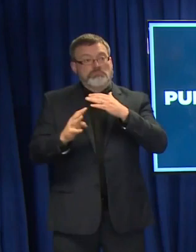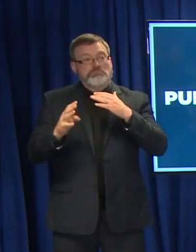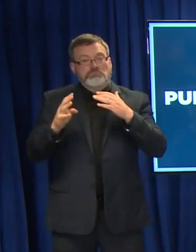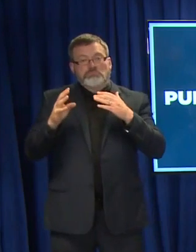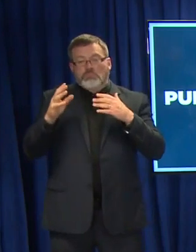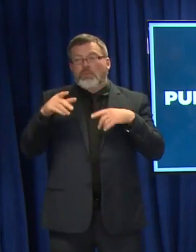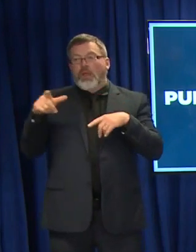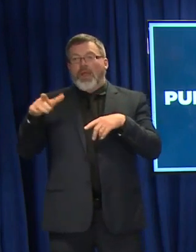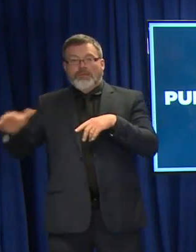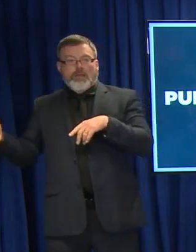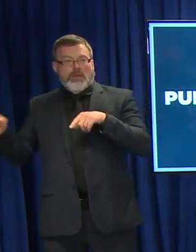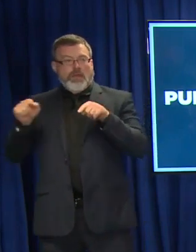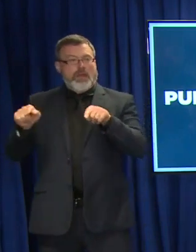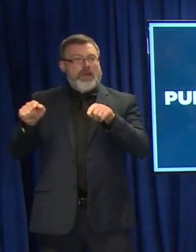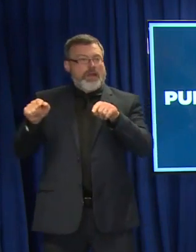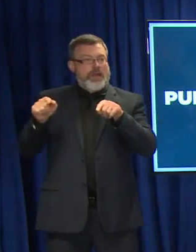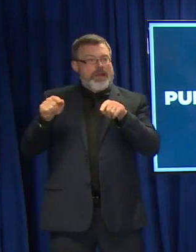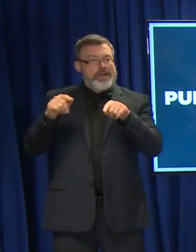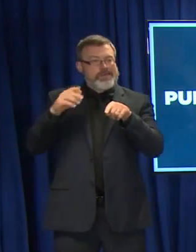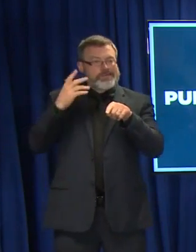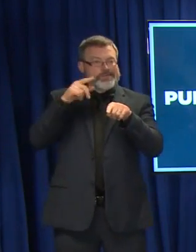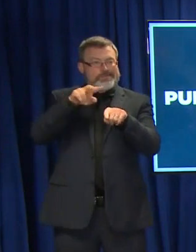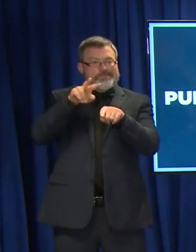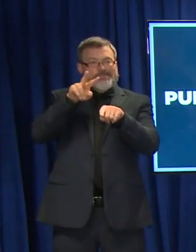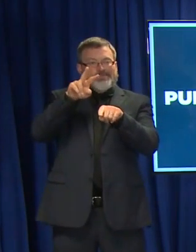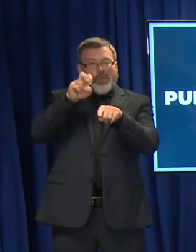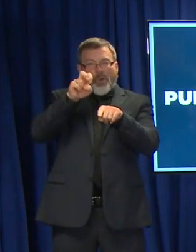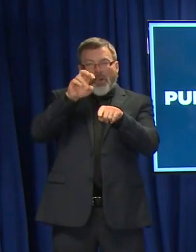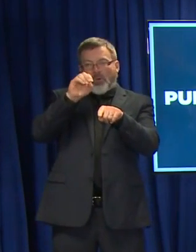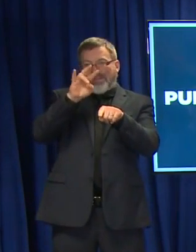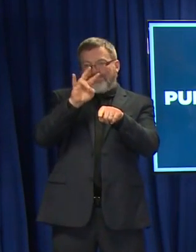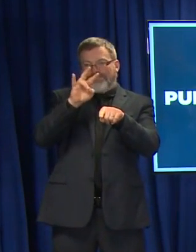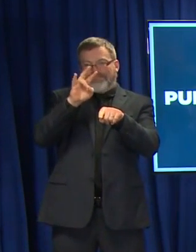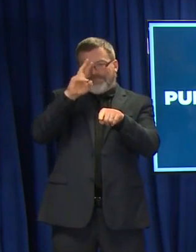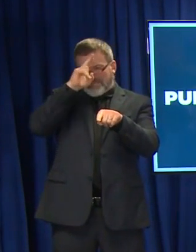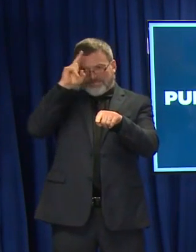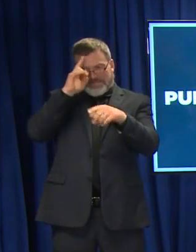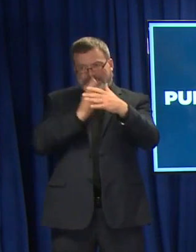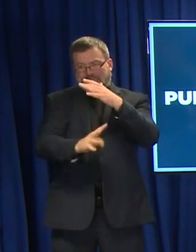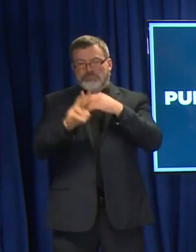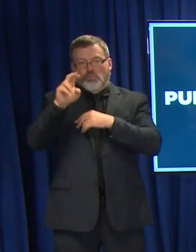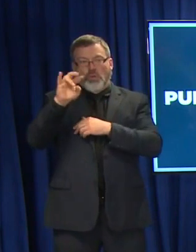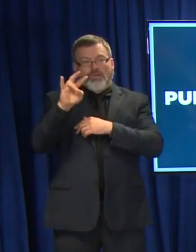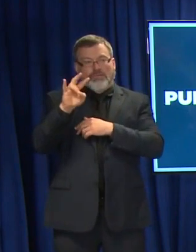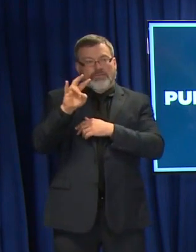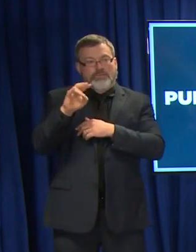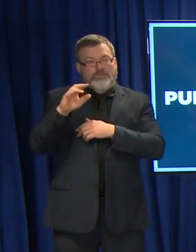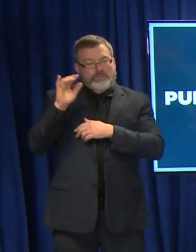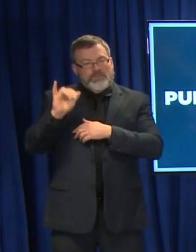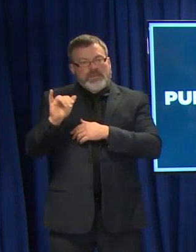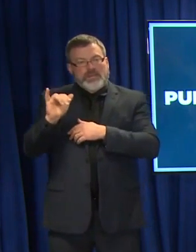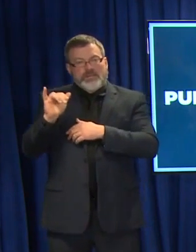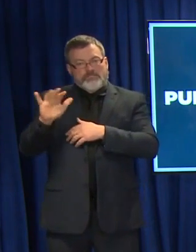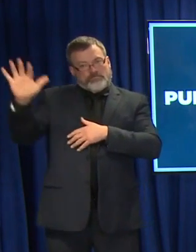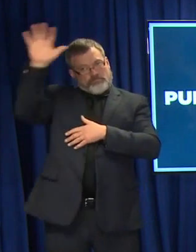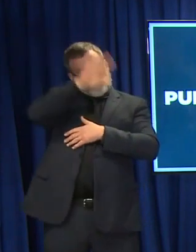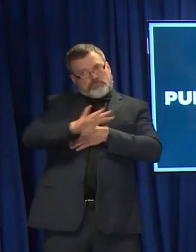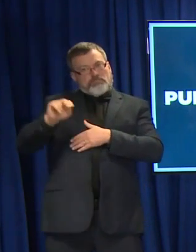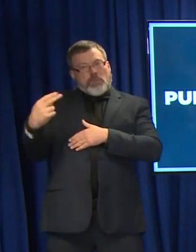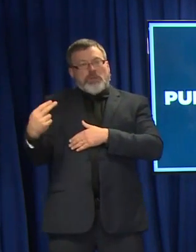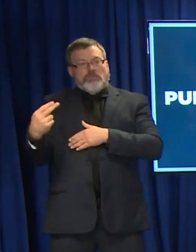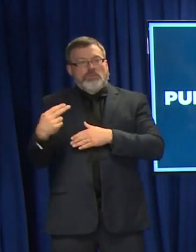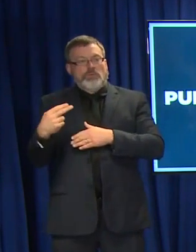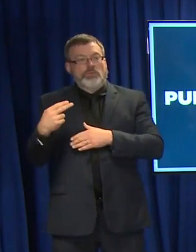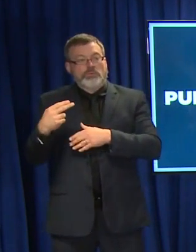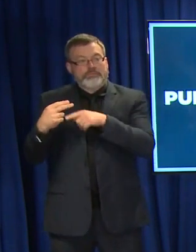Hospitalizations remain high with 207 people currently hospitalized with COVID-19 statewide and then deaths also continue to be